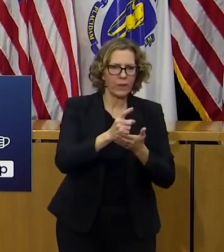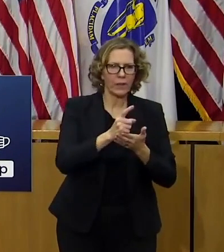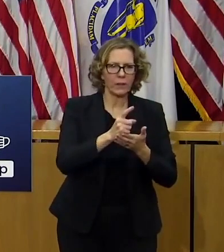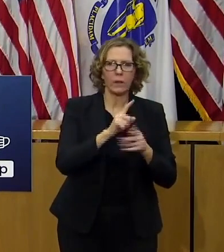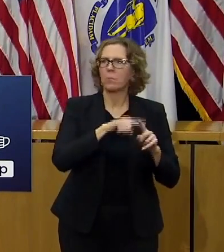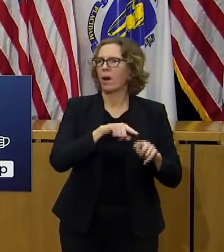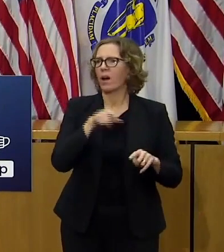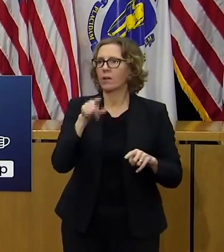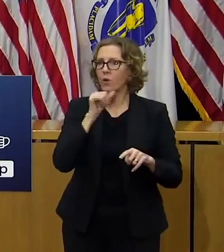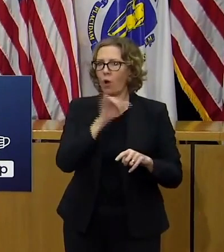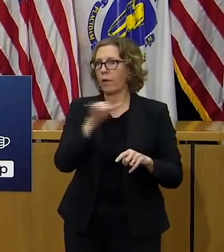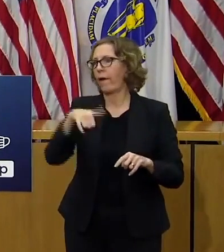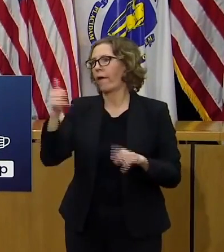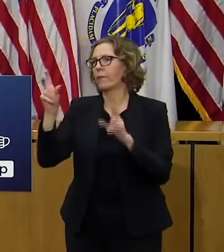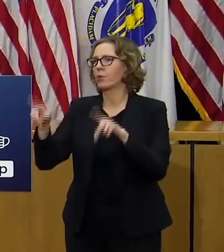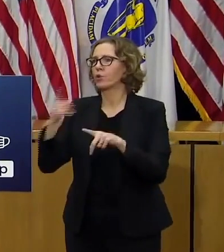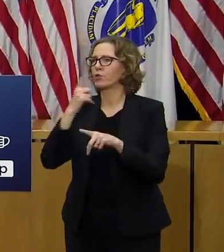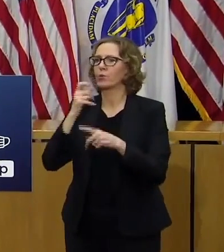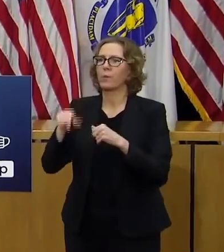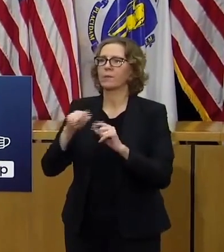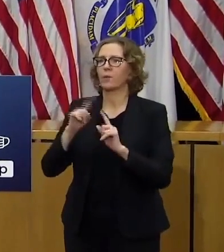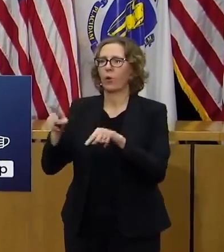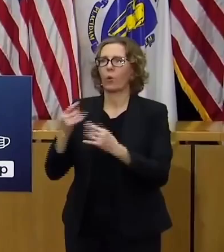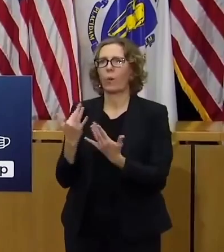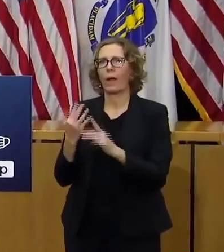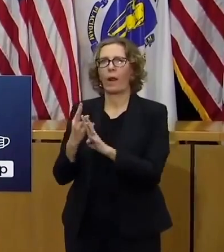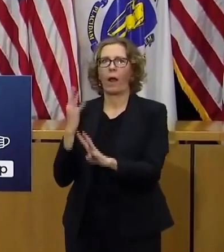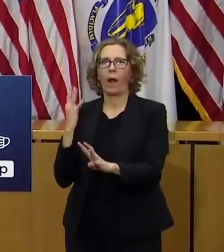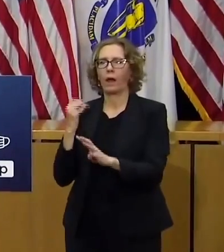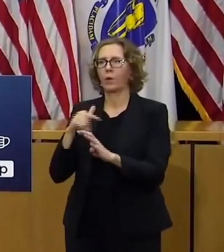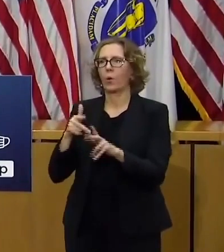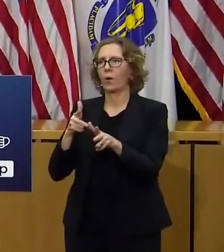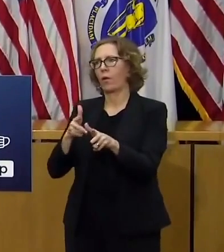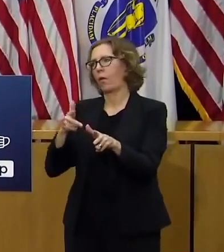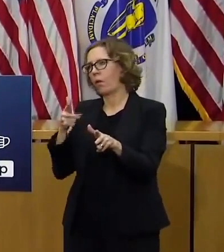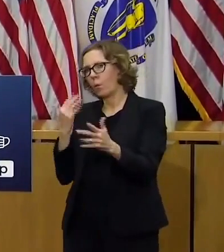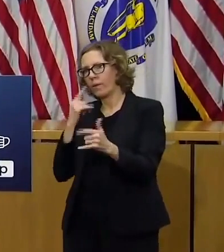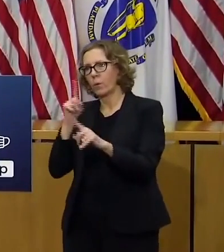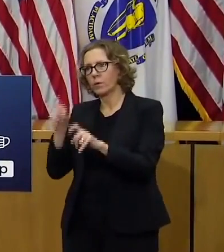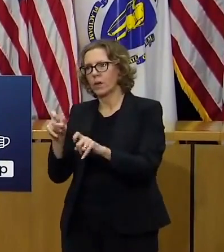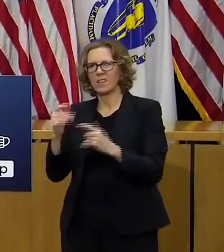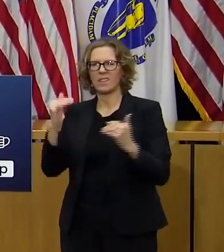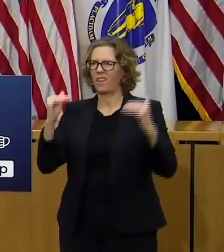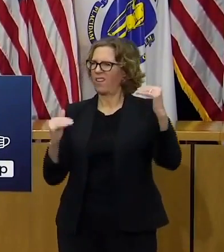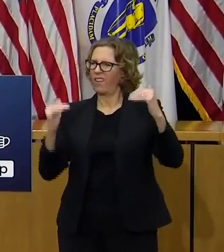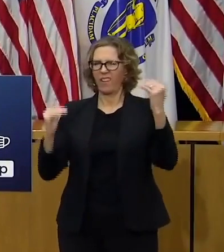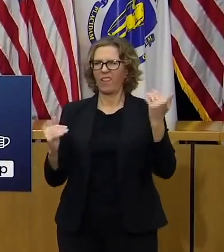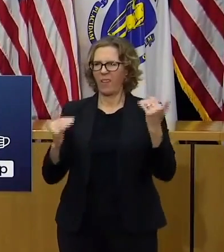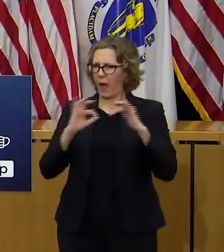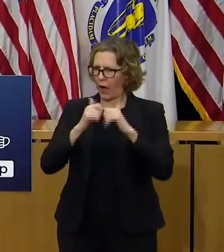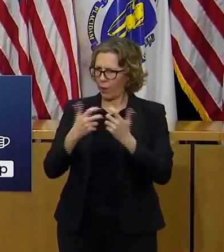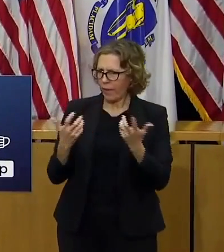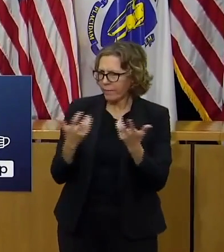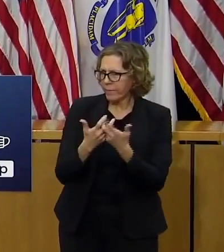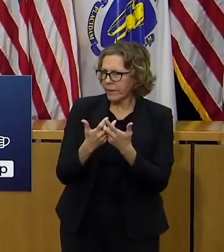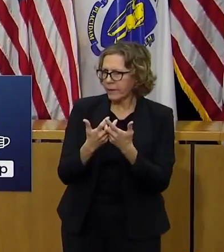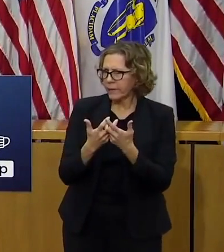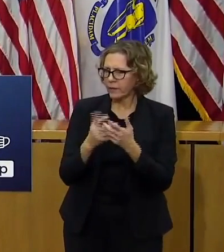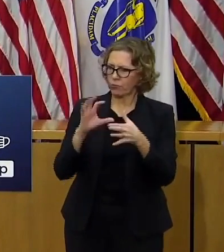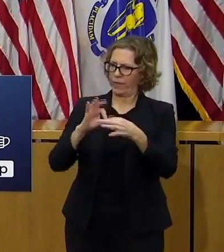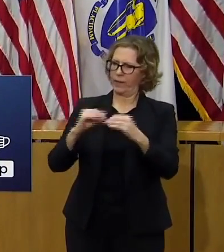how does this sort of fit in um you got to have general inequality